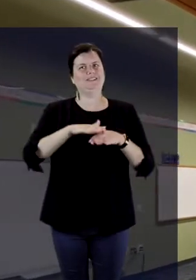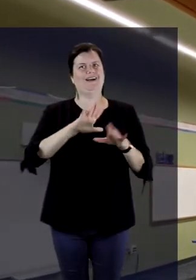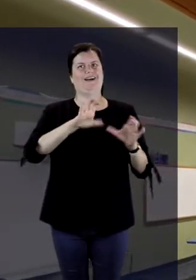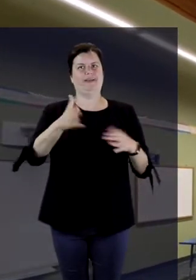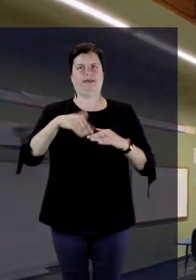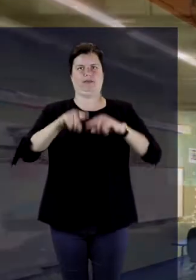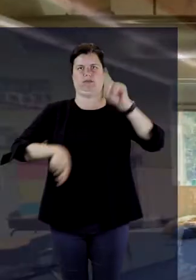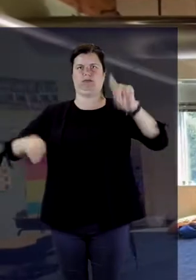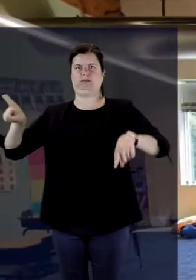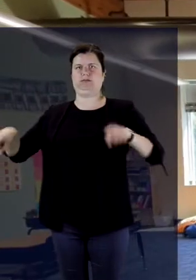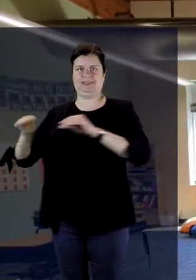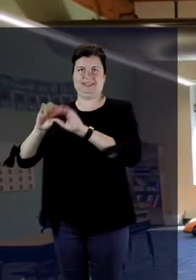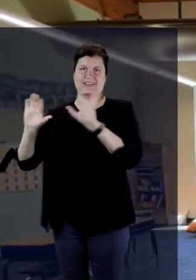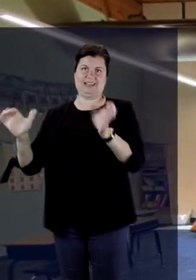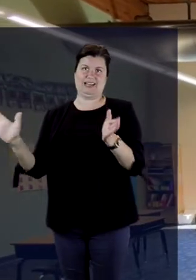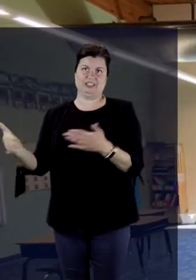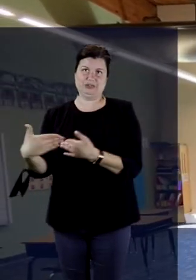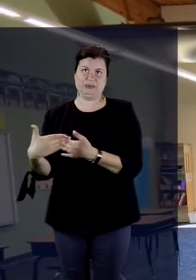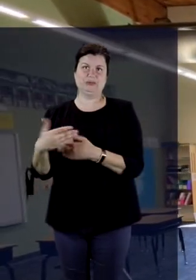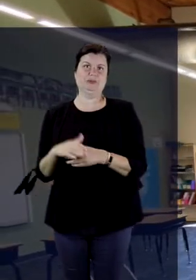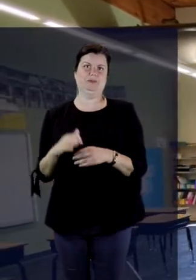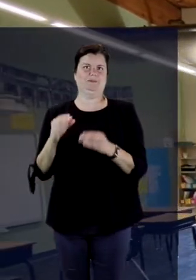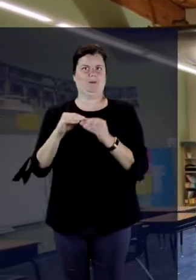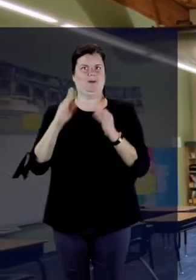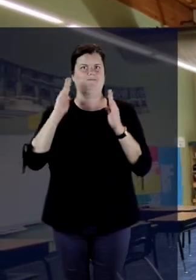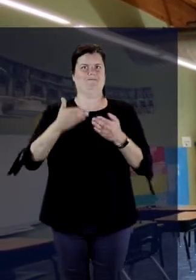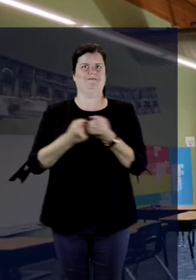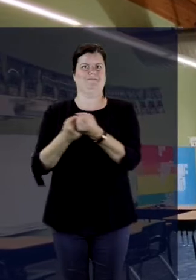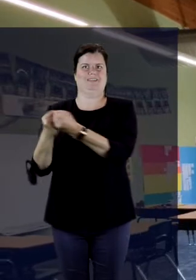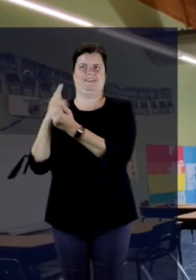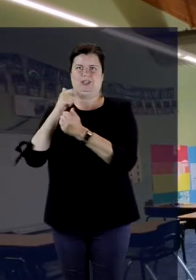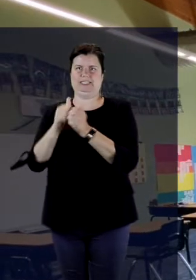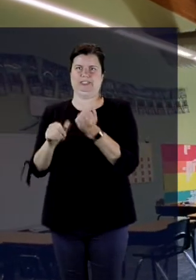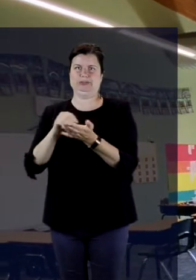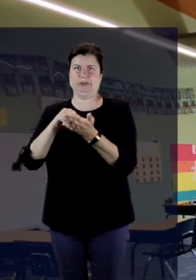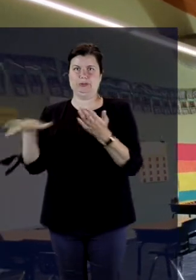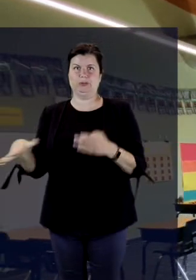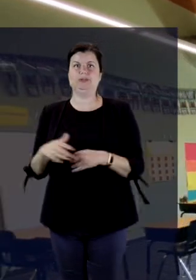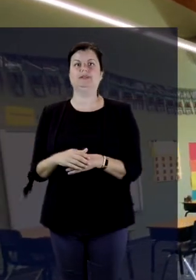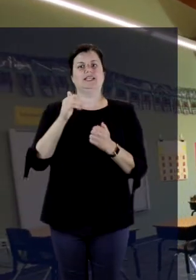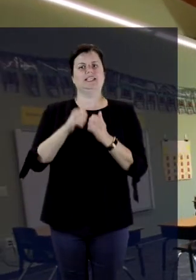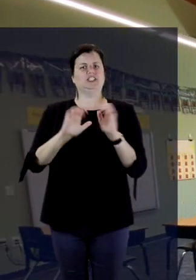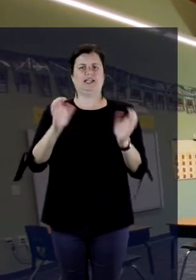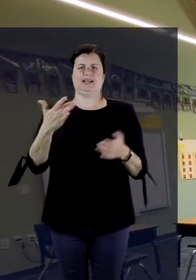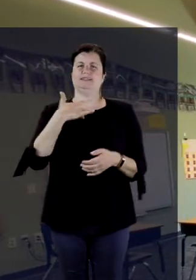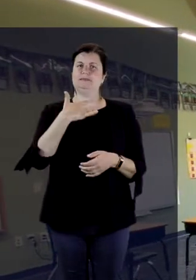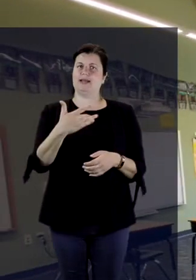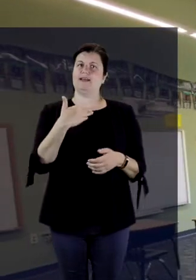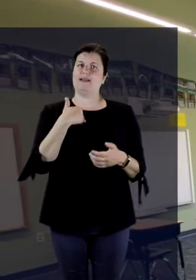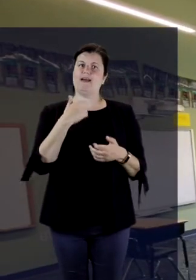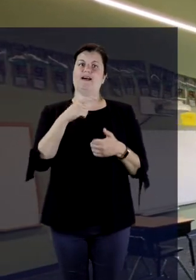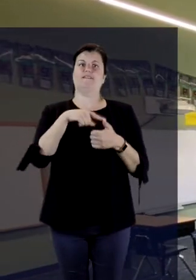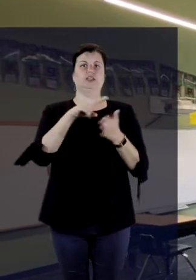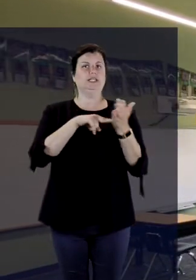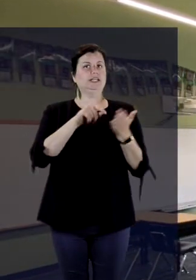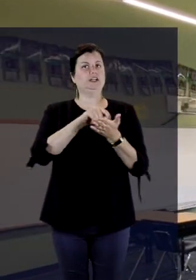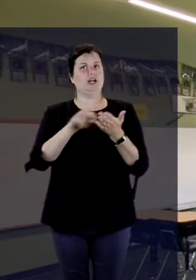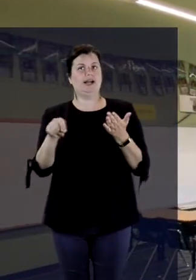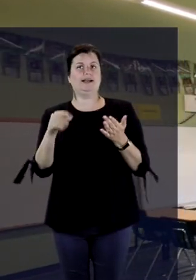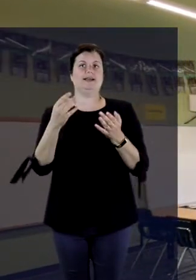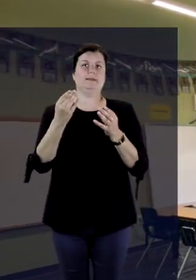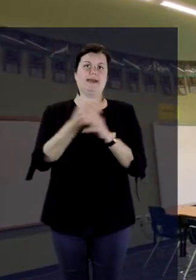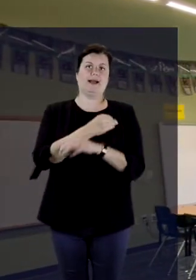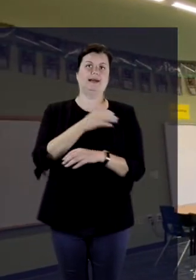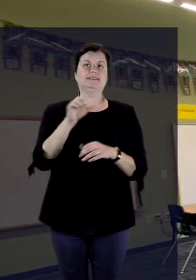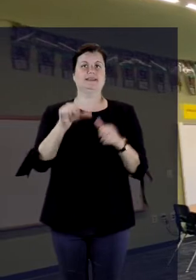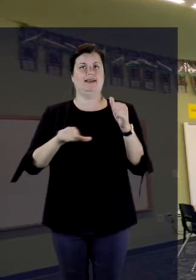their level and that offers the teachers more focus with each student and each group. So reading writing